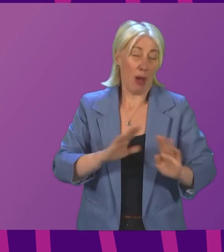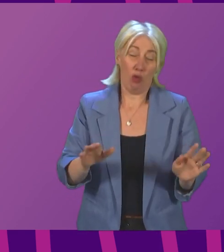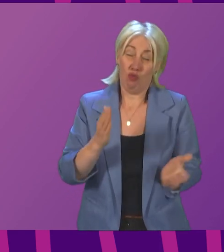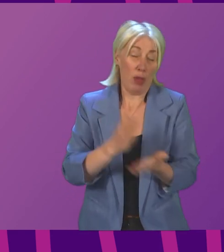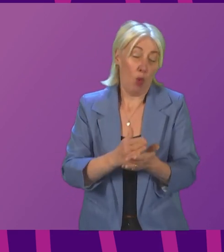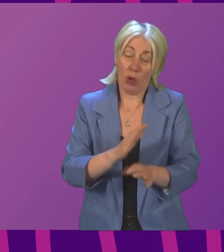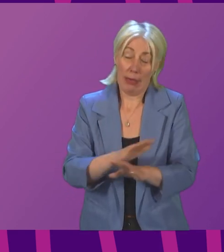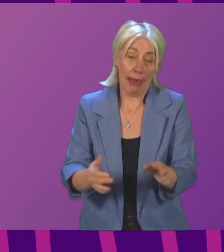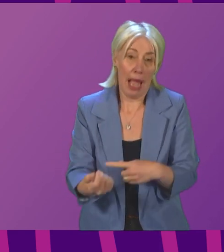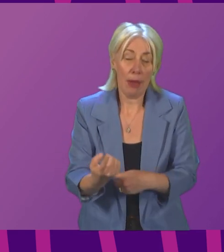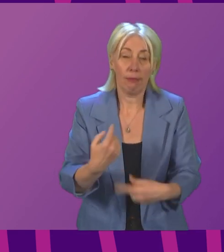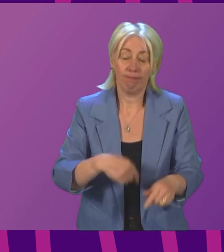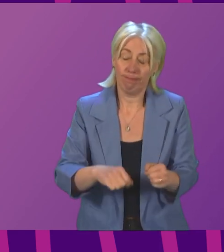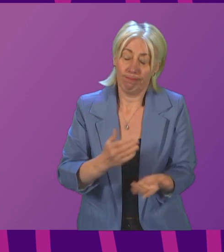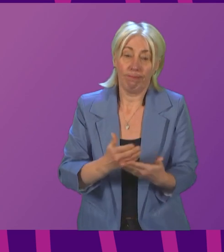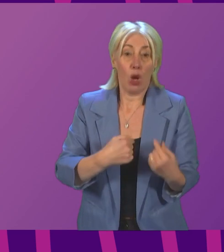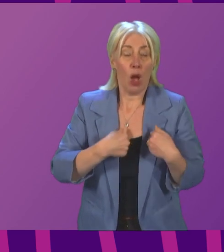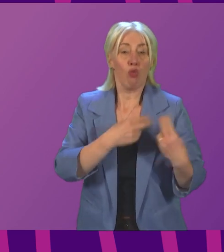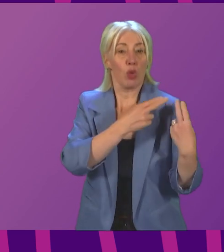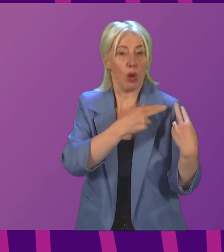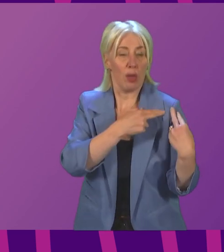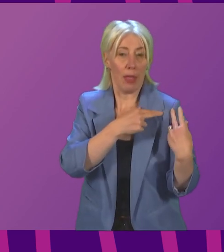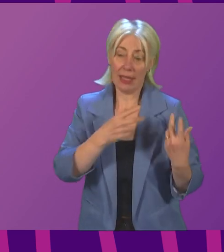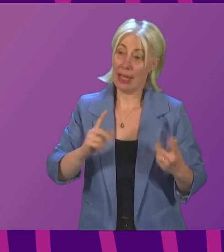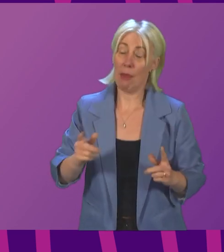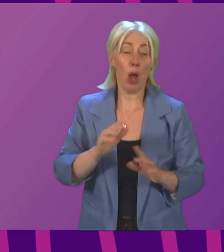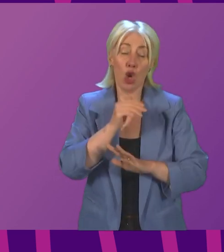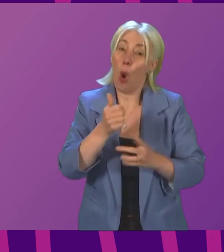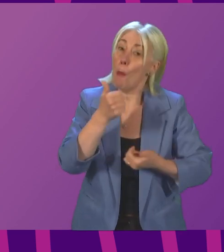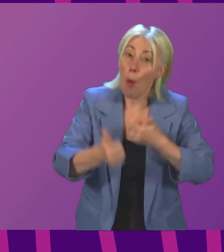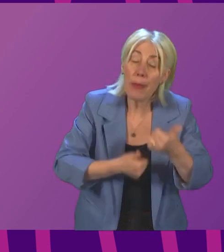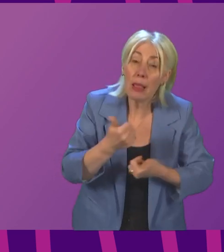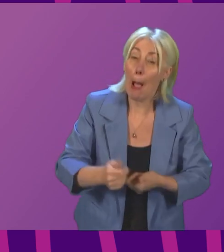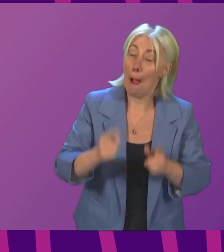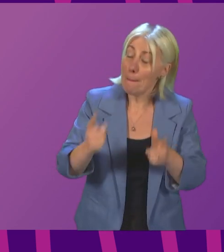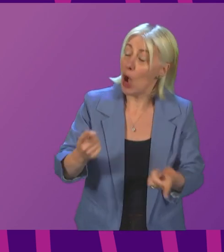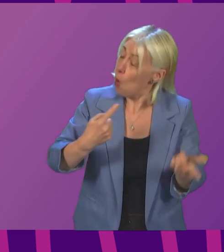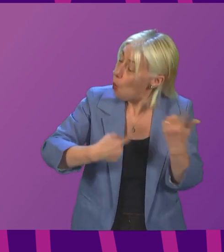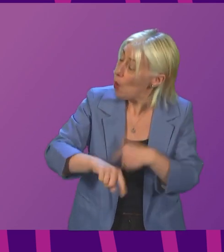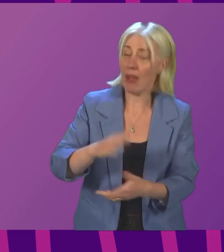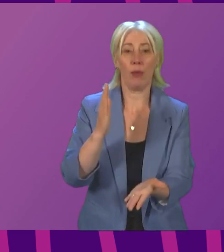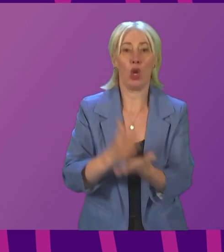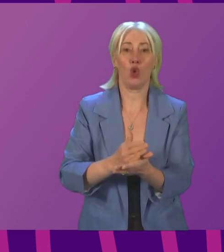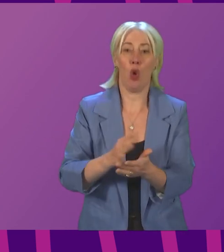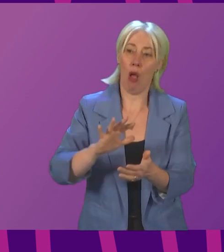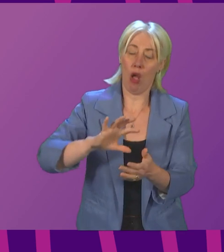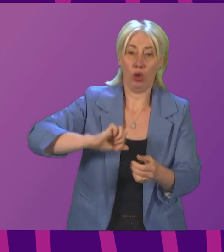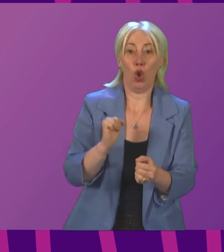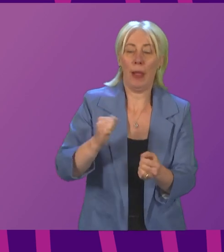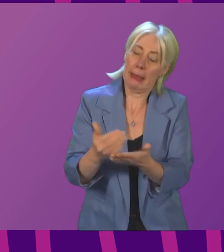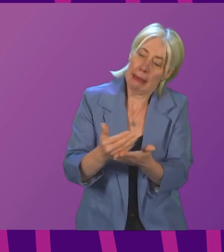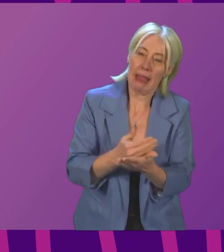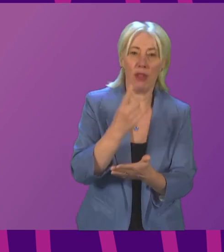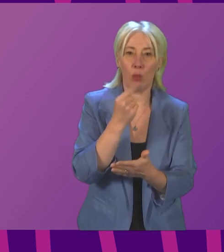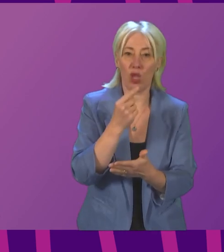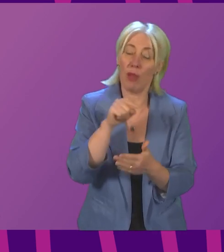Our duty, our solemn duty, is to act in a way, however unpopular it might be, to keep the country as safe as possible, and that is what we will continue to